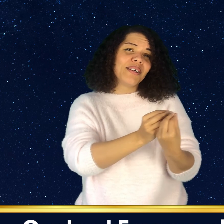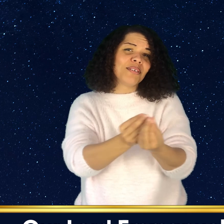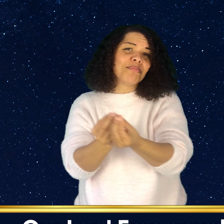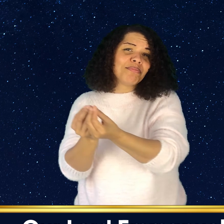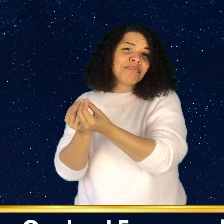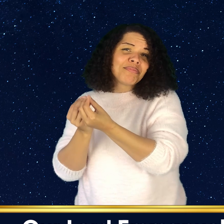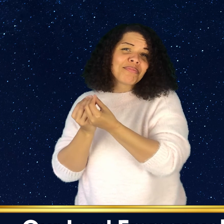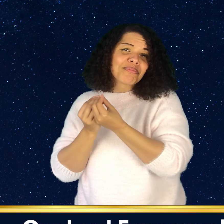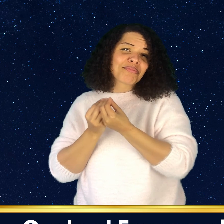will. will.